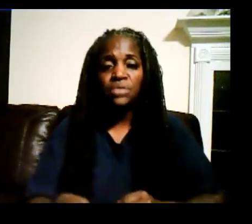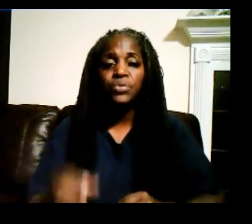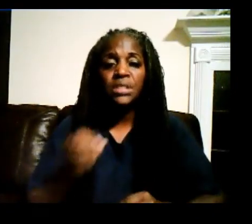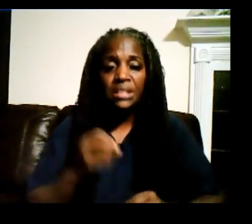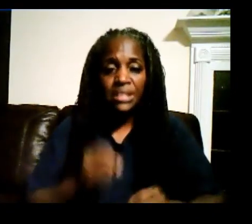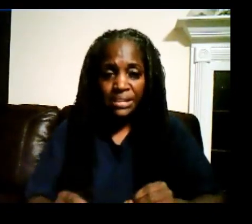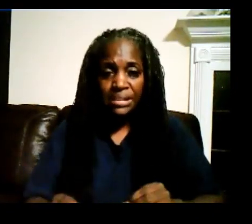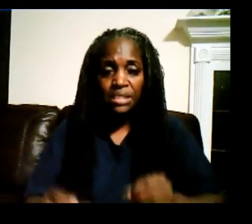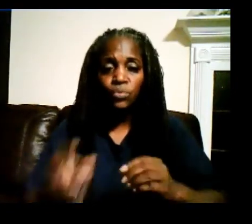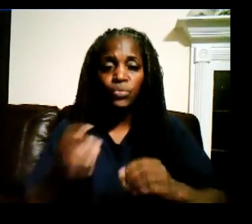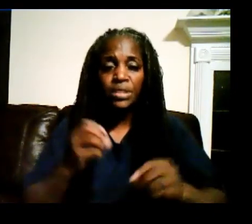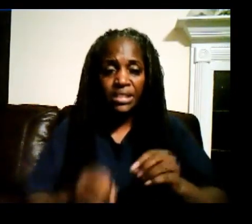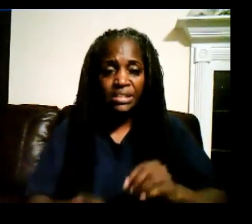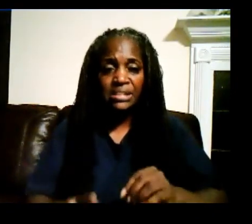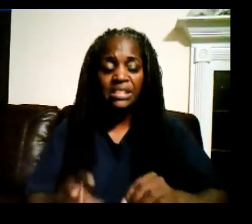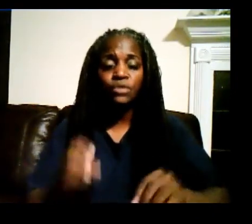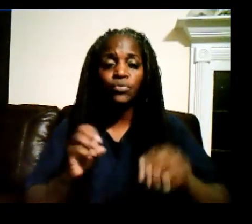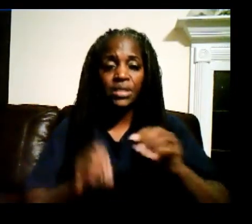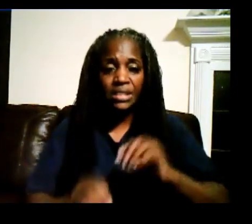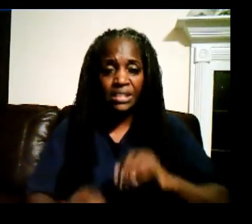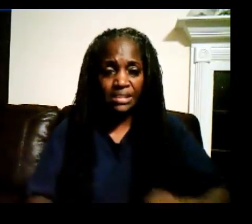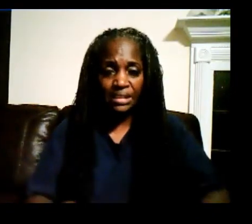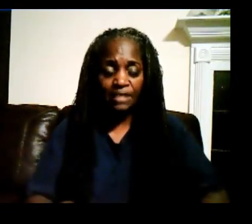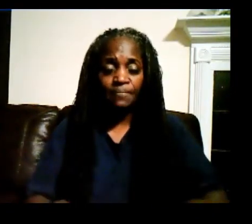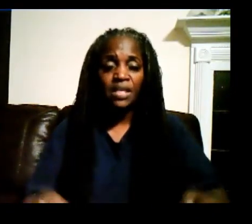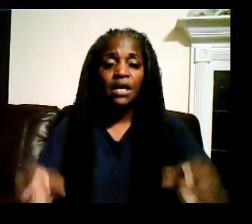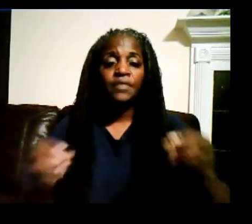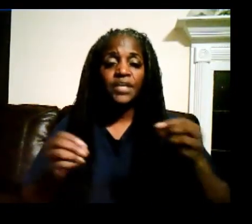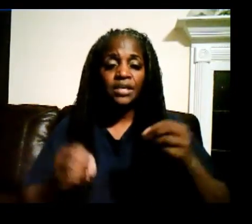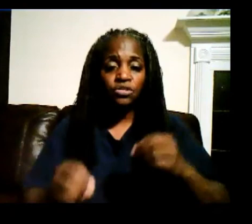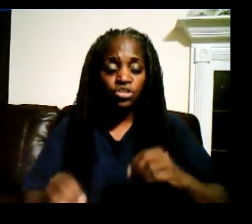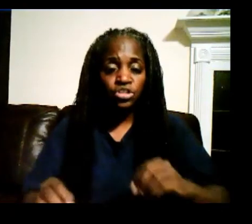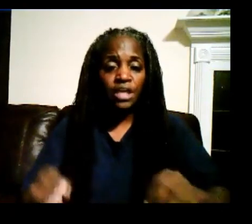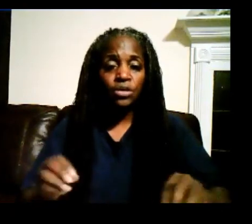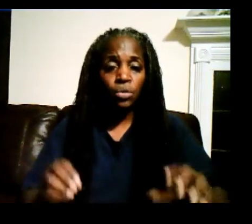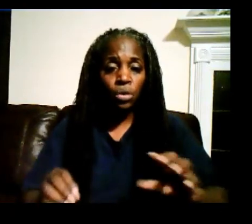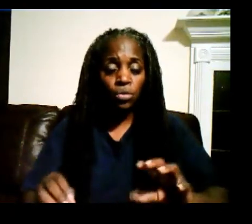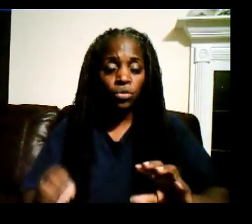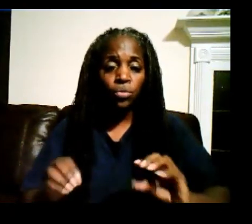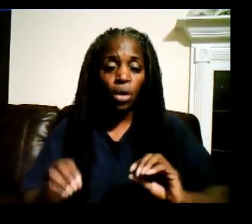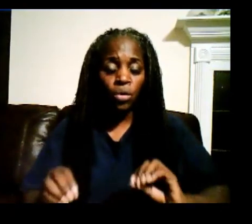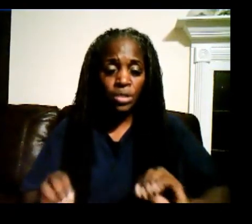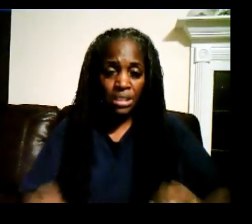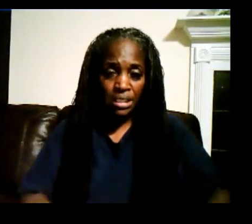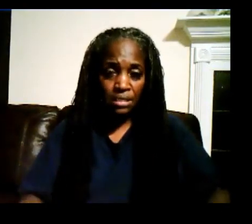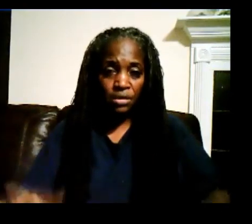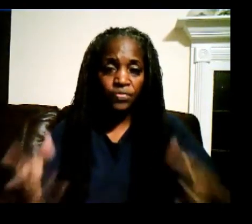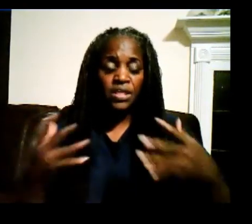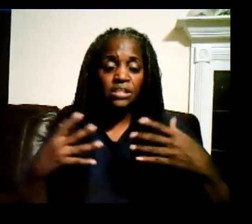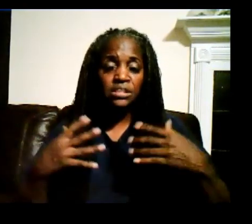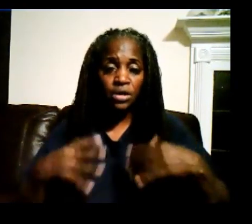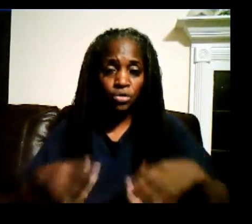releasing, releasing, releasing the energies that no longer are needed, the things that have